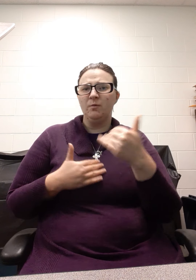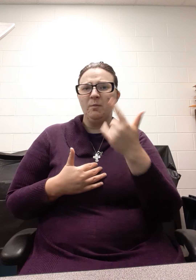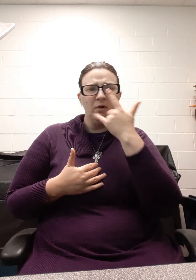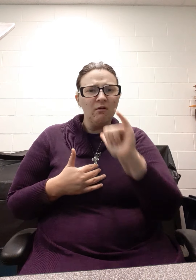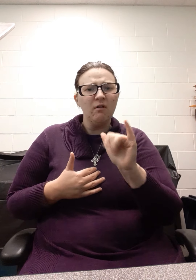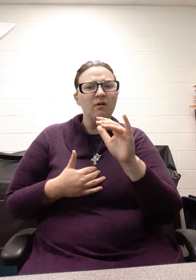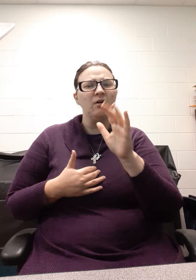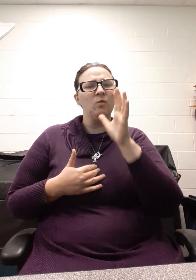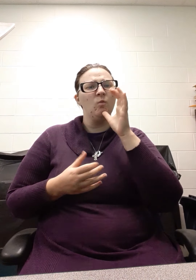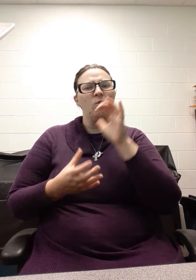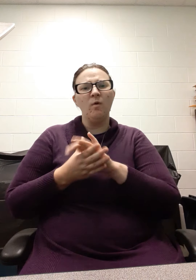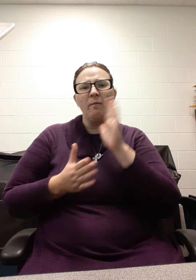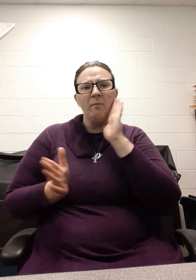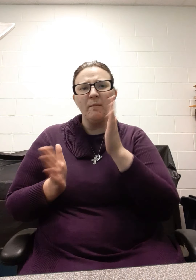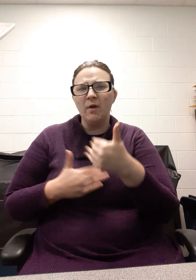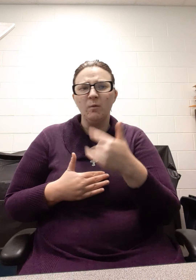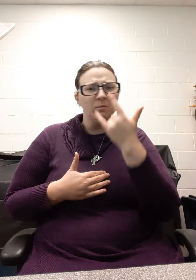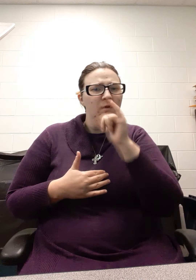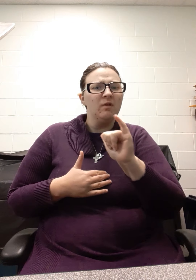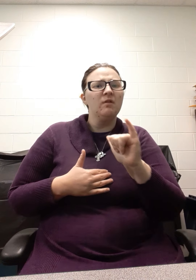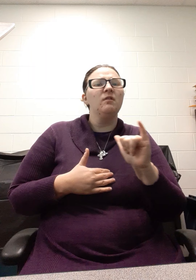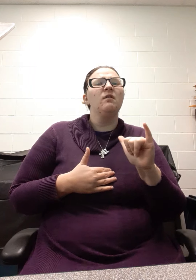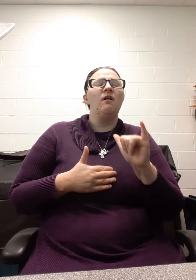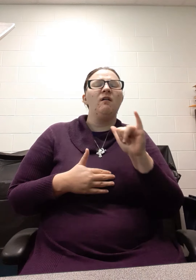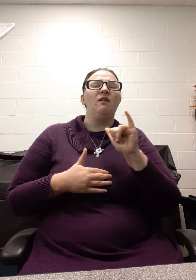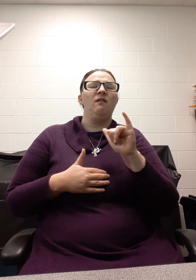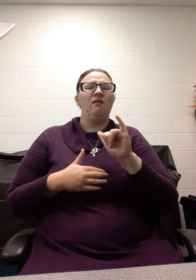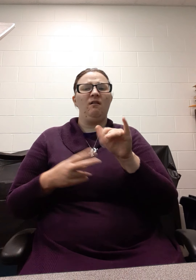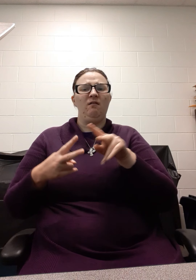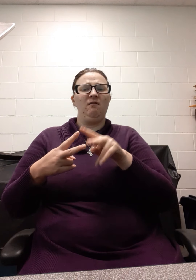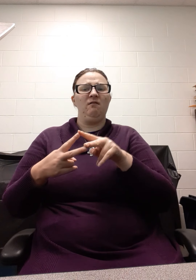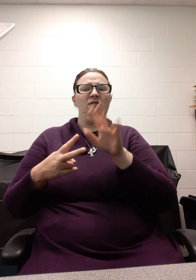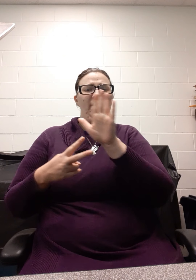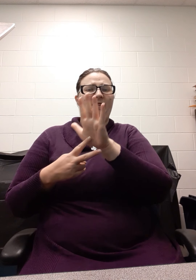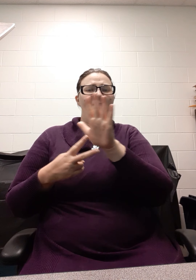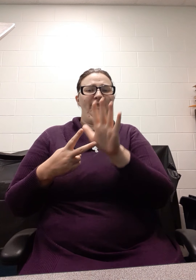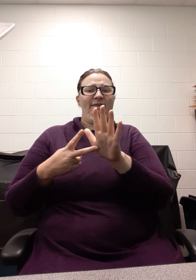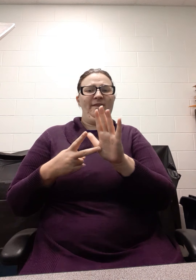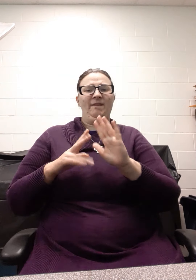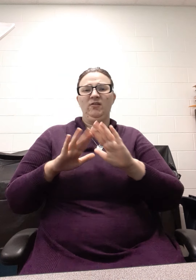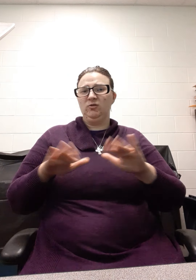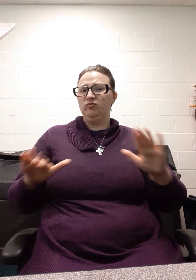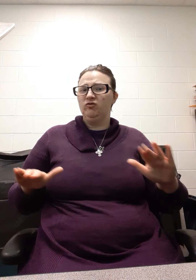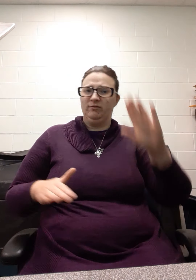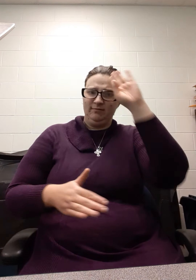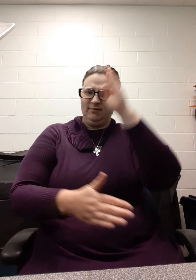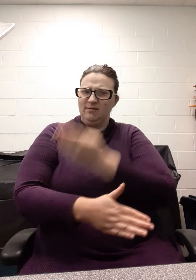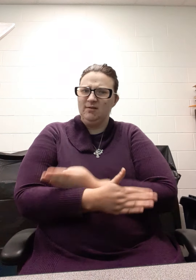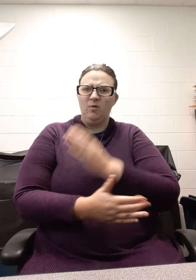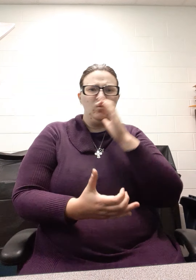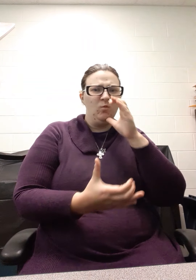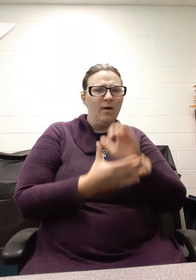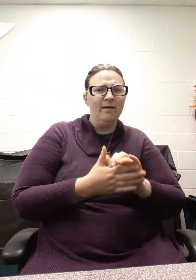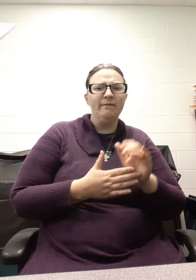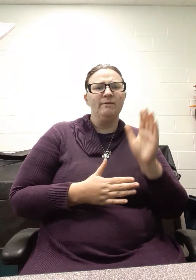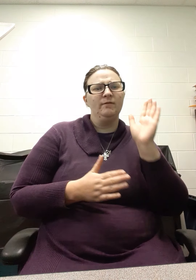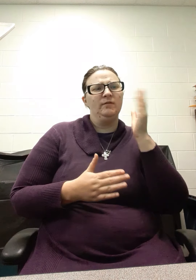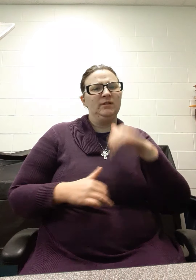Noah's sons and their wives. So the eight people, their living quarters, there's a garden, there's a kitchen, a dining area,